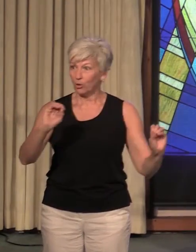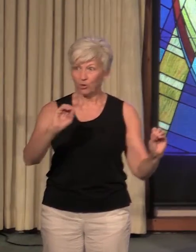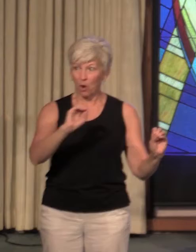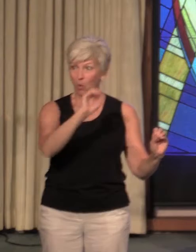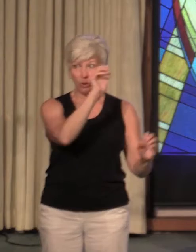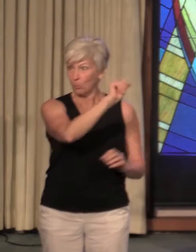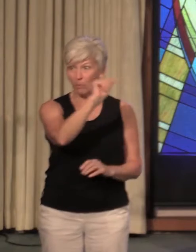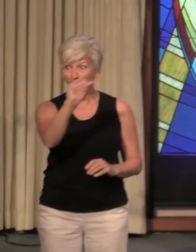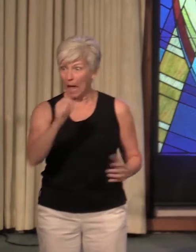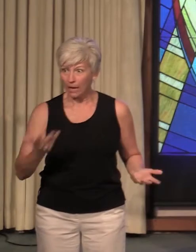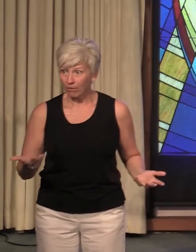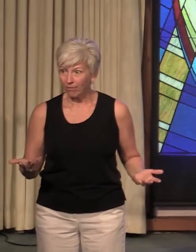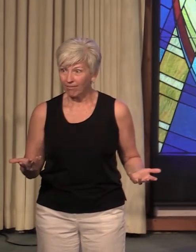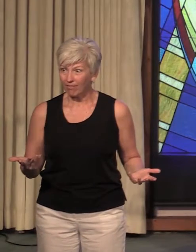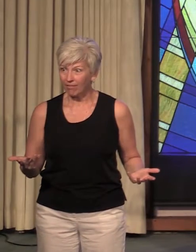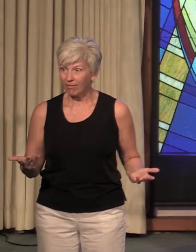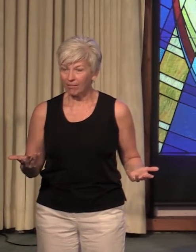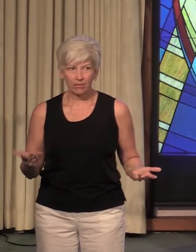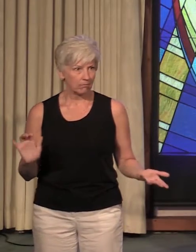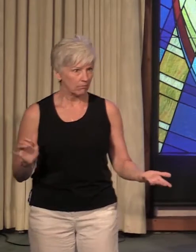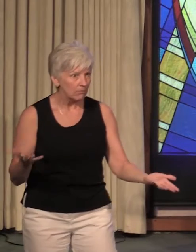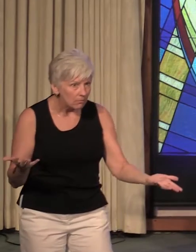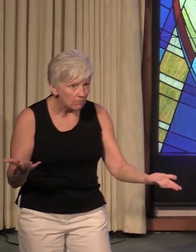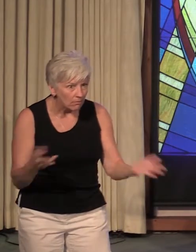And it's like, Moses,